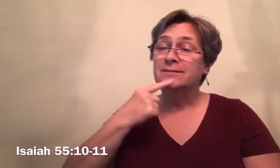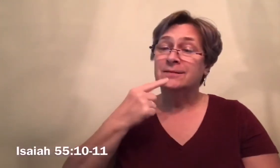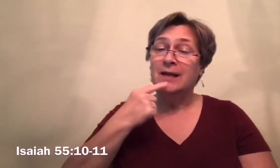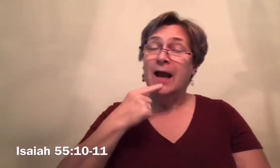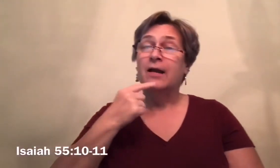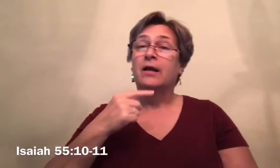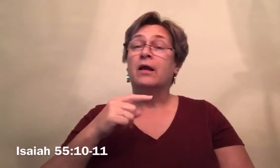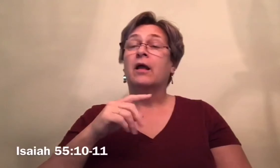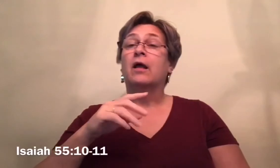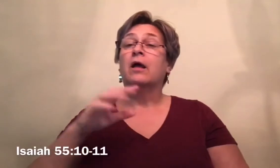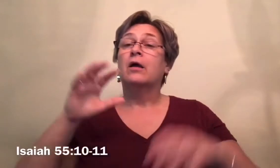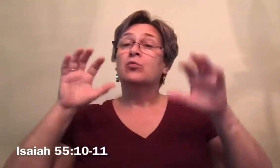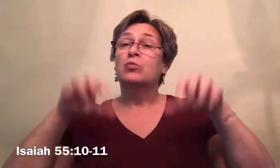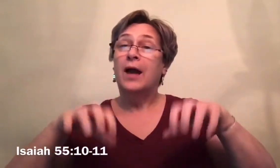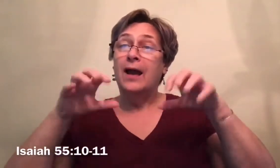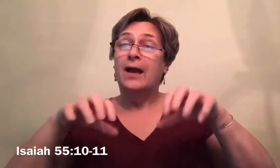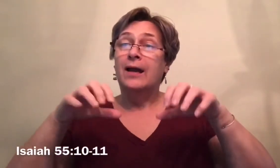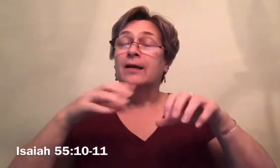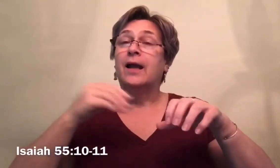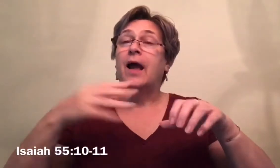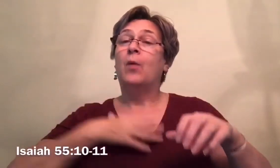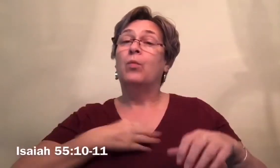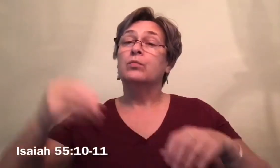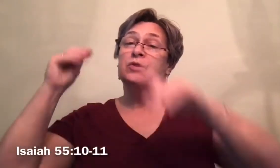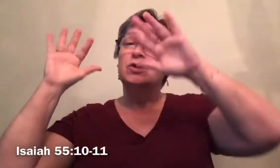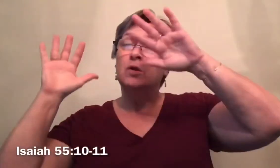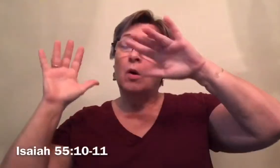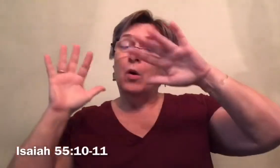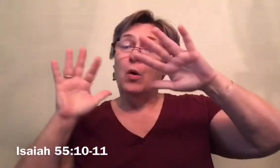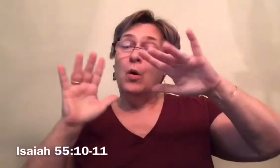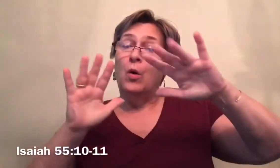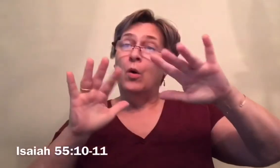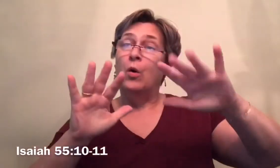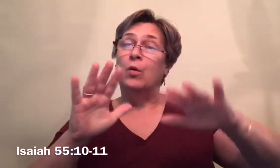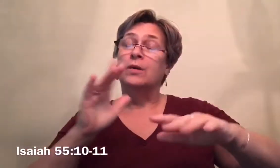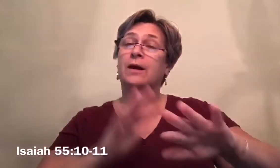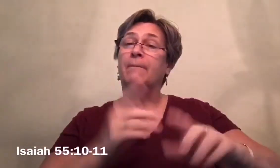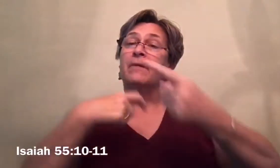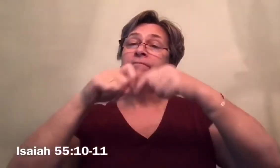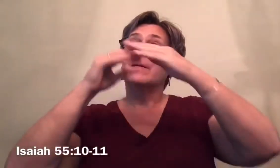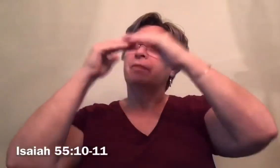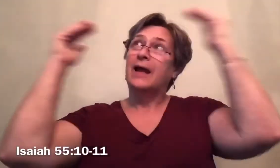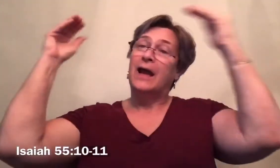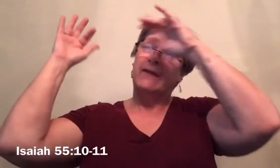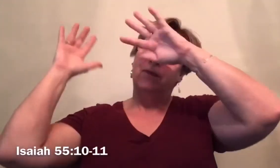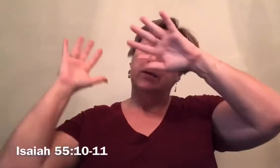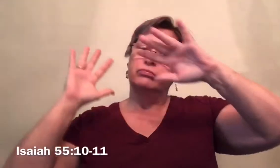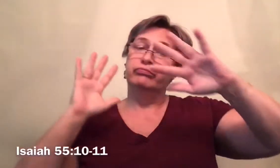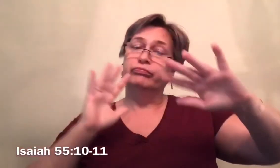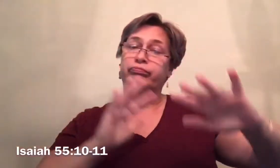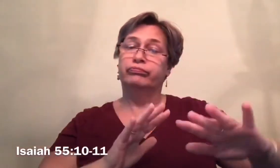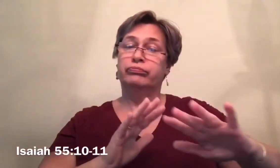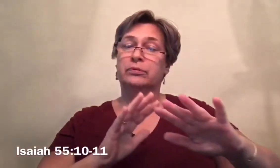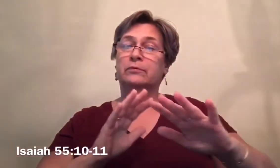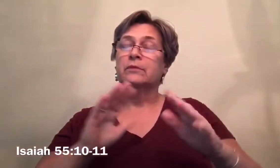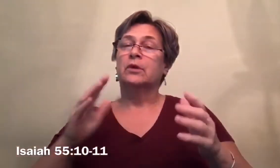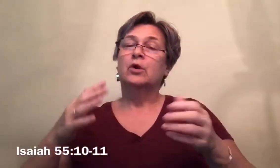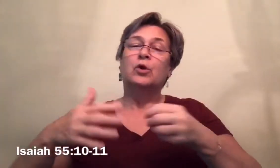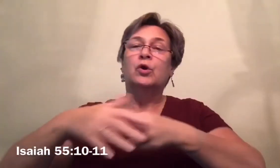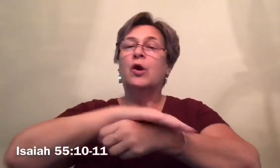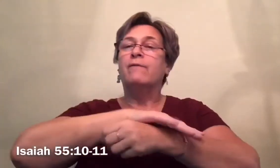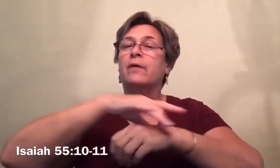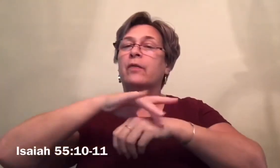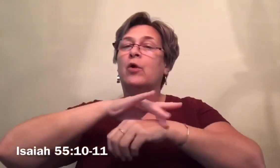Thus says the Lord, Just as from the heavens the rain and snow come